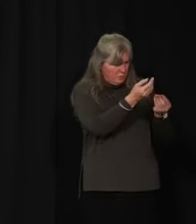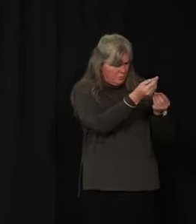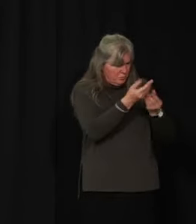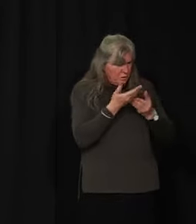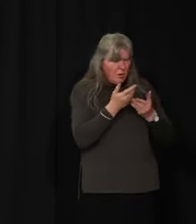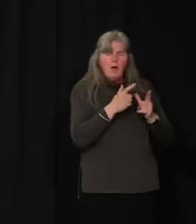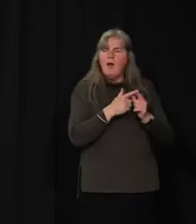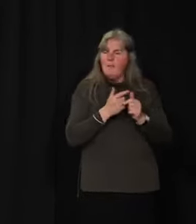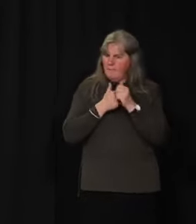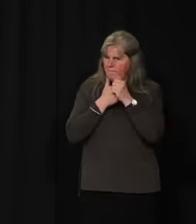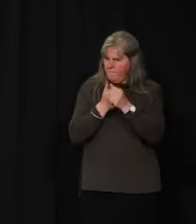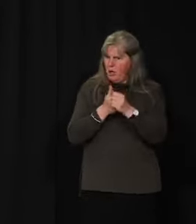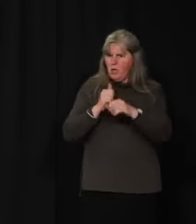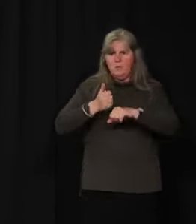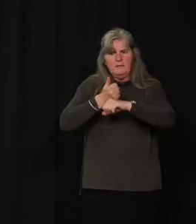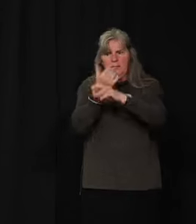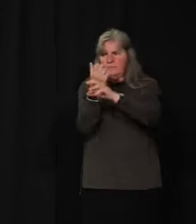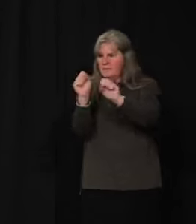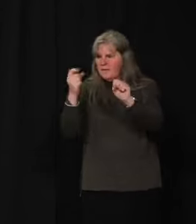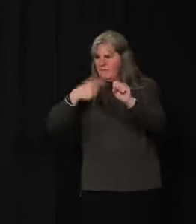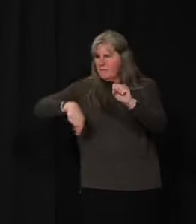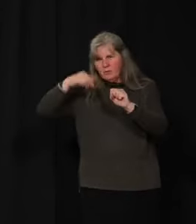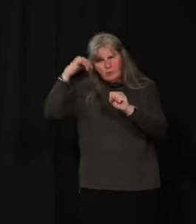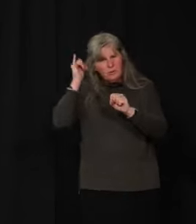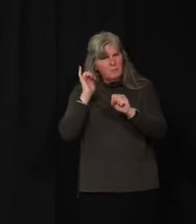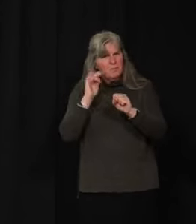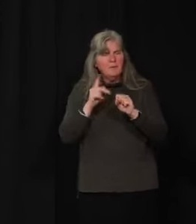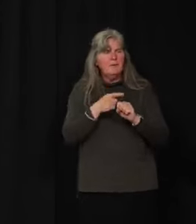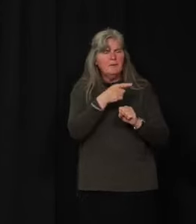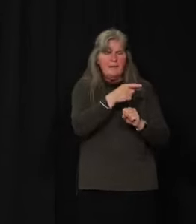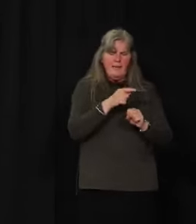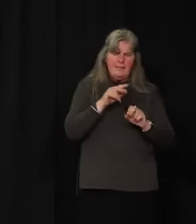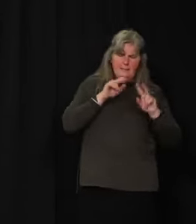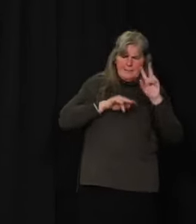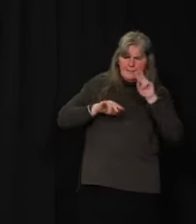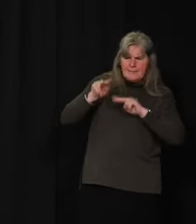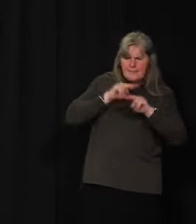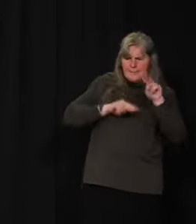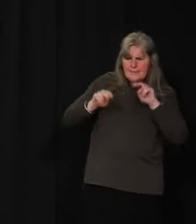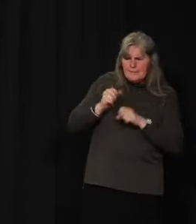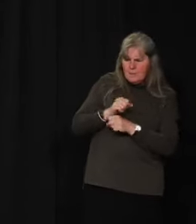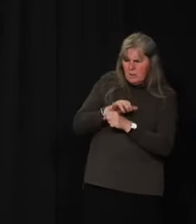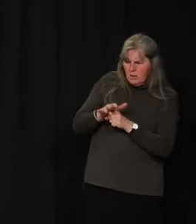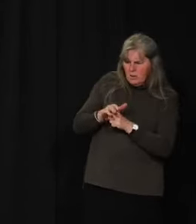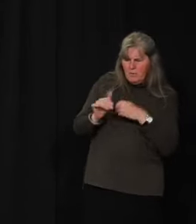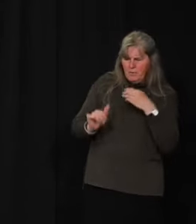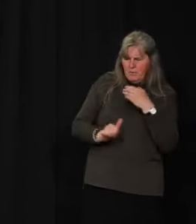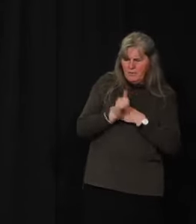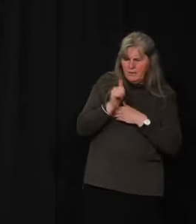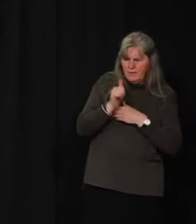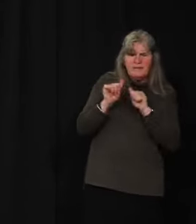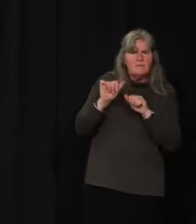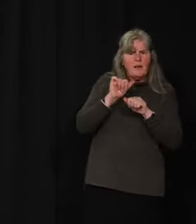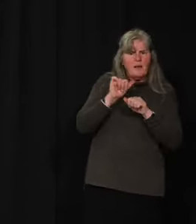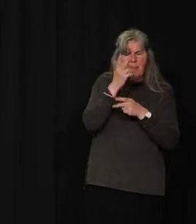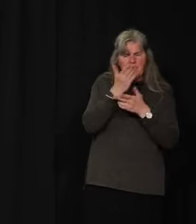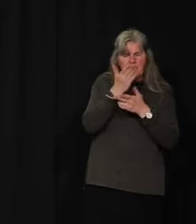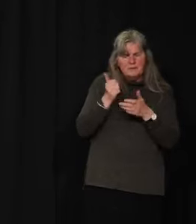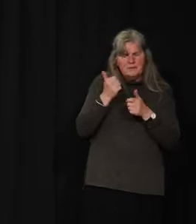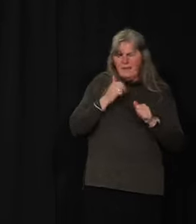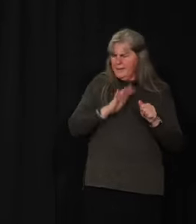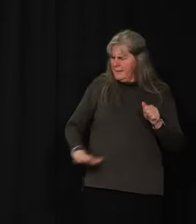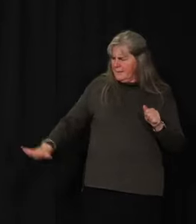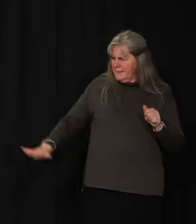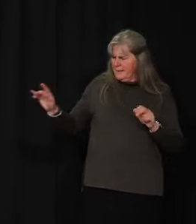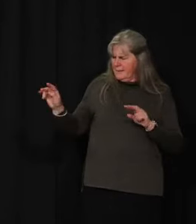Hanley and his team. They continue to evaluate the epidemiology and risk assessment of other jurisdictions, which is extremely